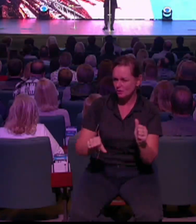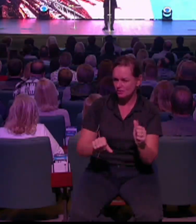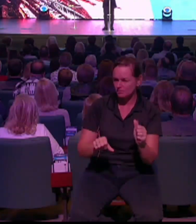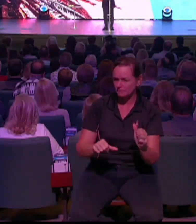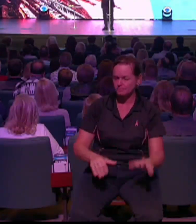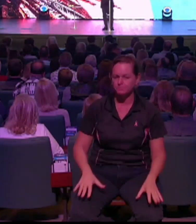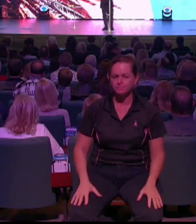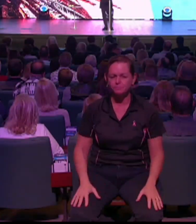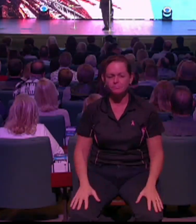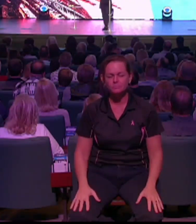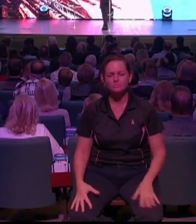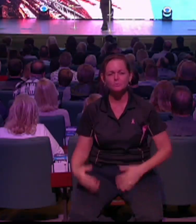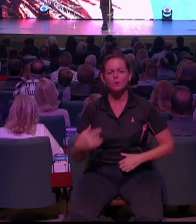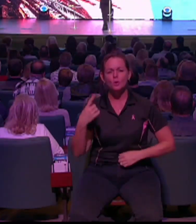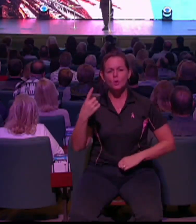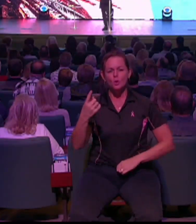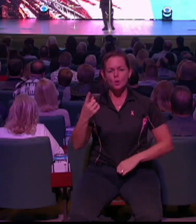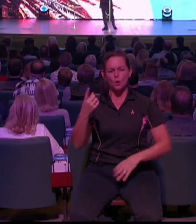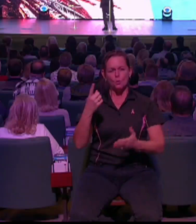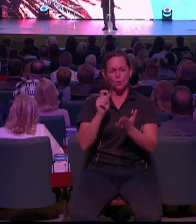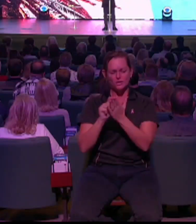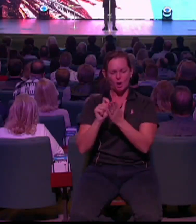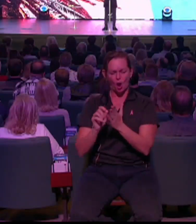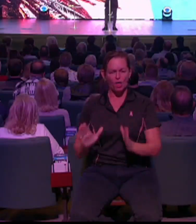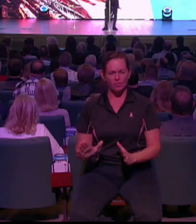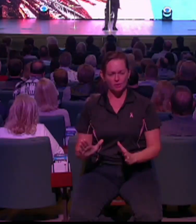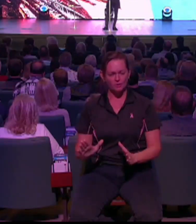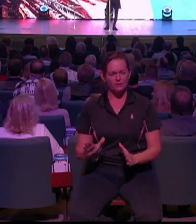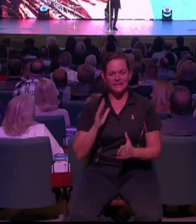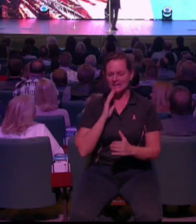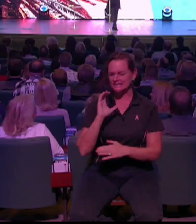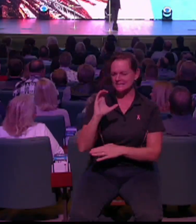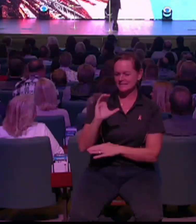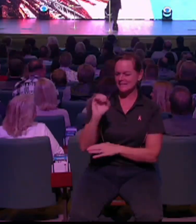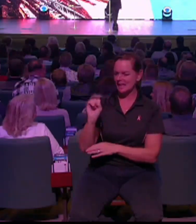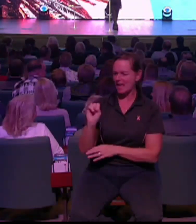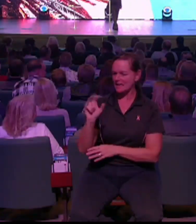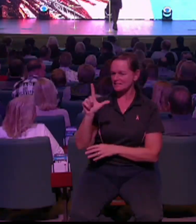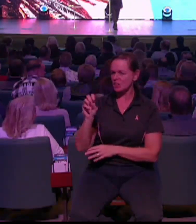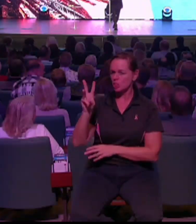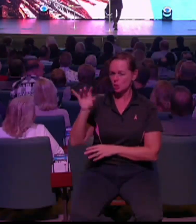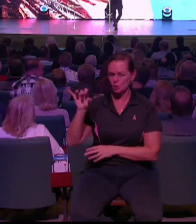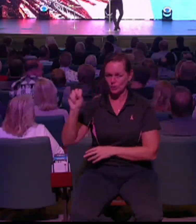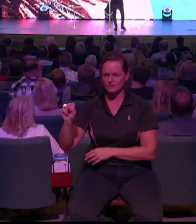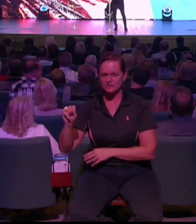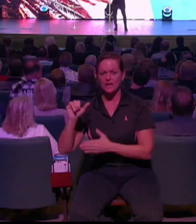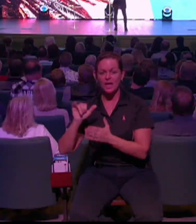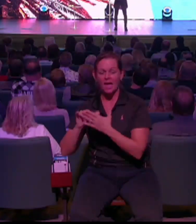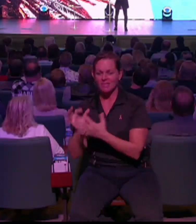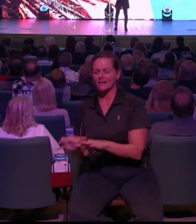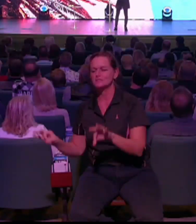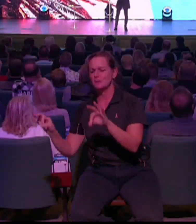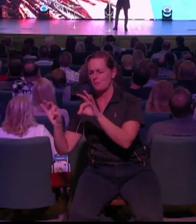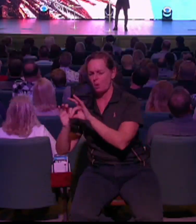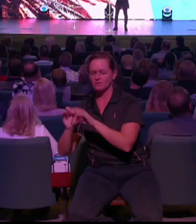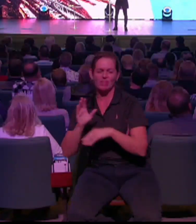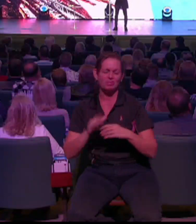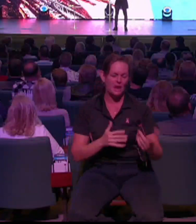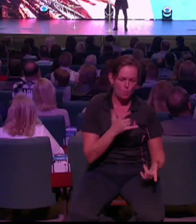wrong for me to close with a quote from The Godfather. C.S. Lewis said in his book, The Weight of Glory, it's one of my favorite quotes. It says,